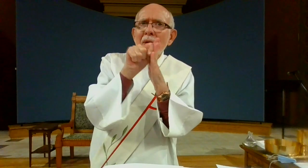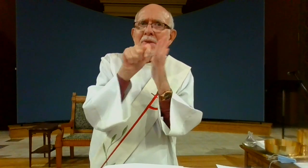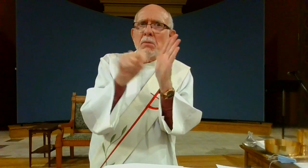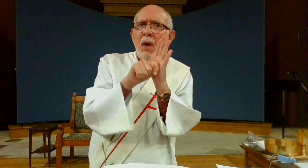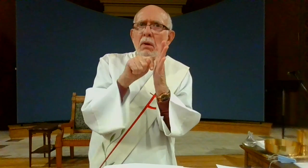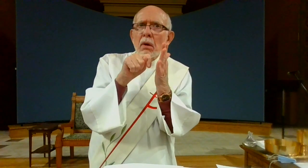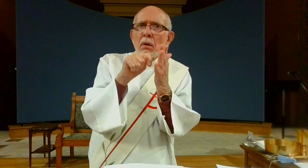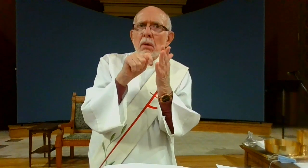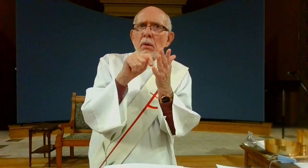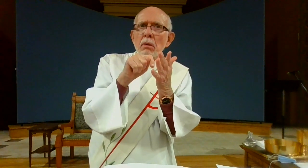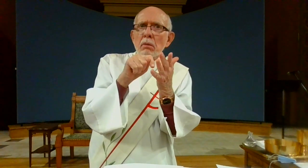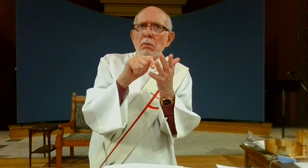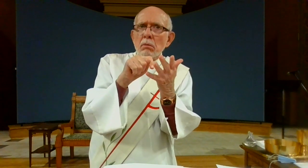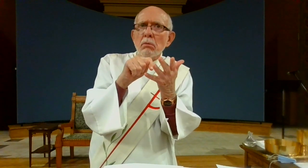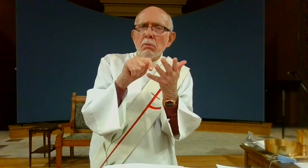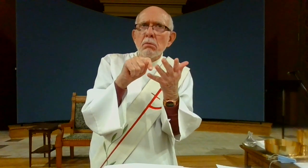he followed old testament principles